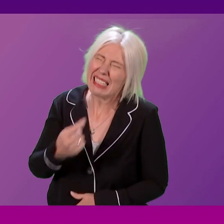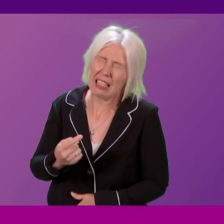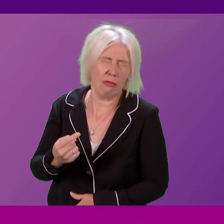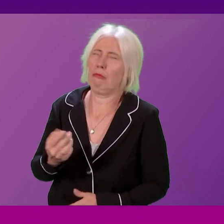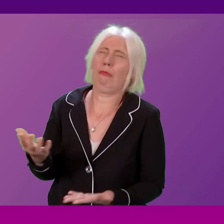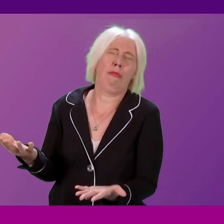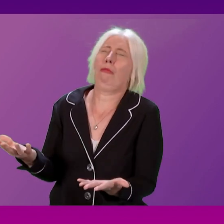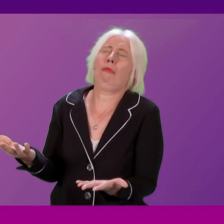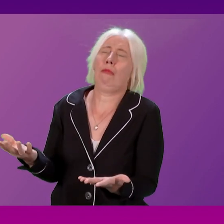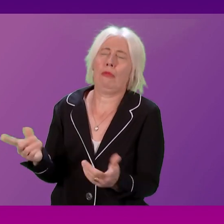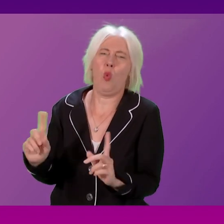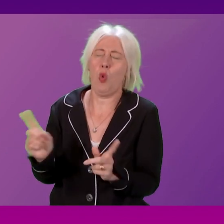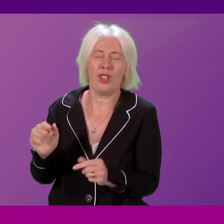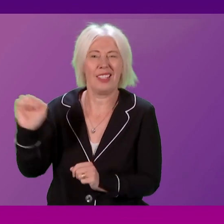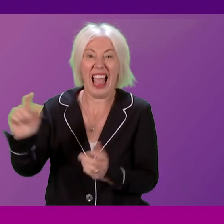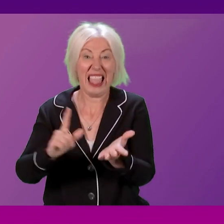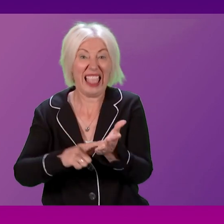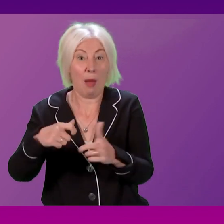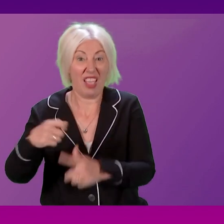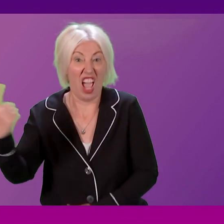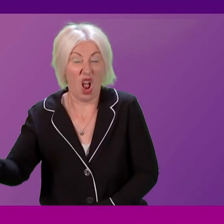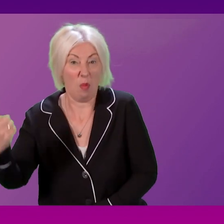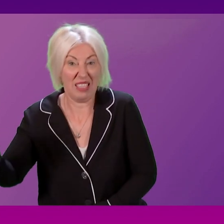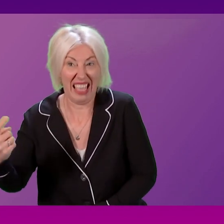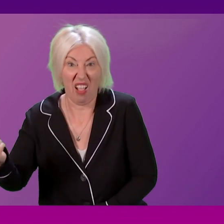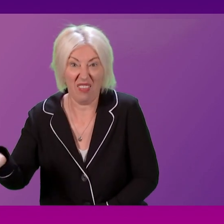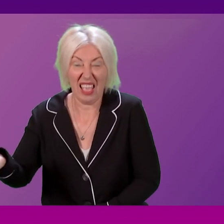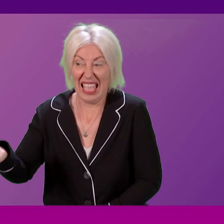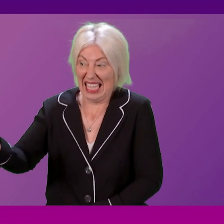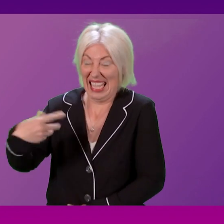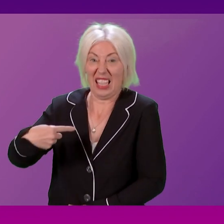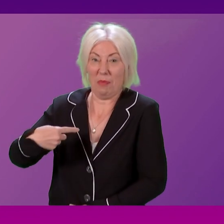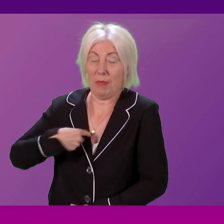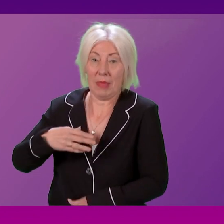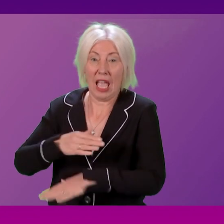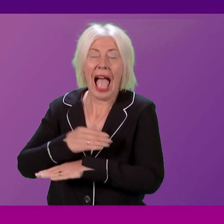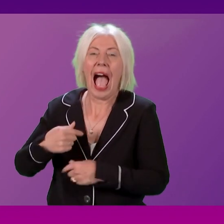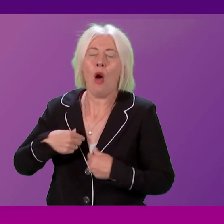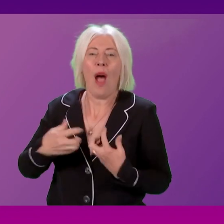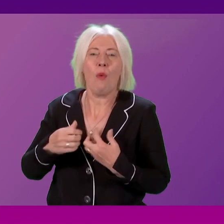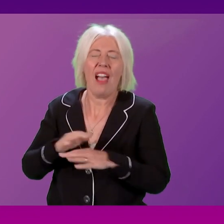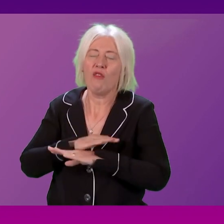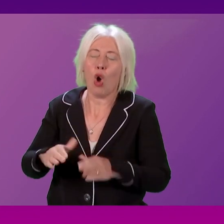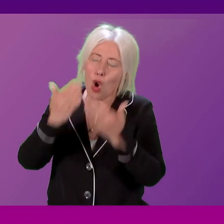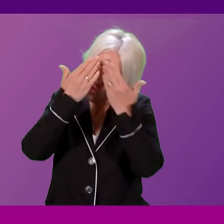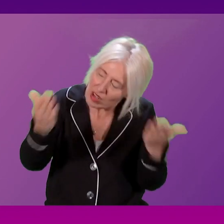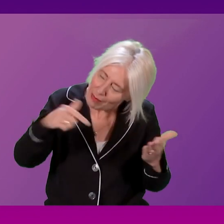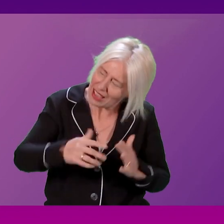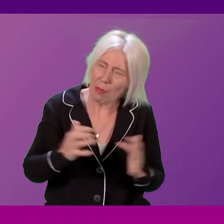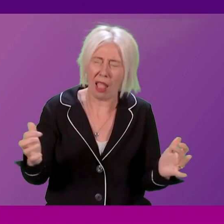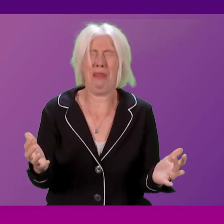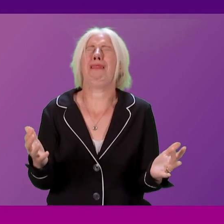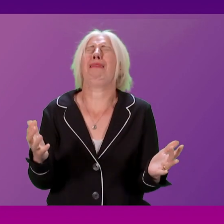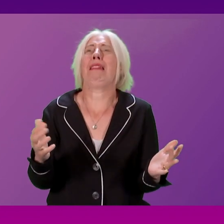incredible that we have Liam Kerr talking about disrespecting Parliament. I'm meant to take